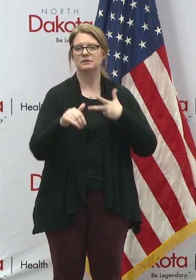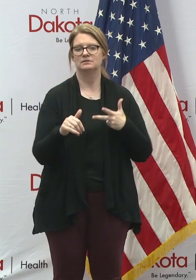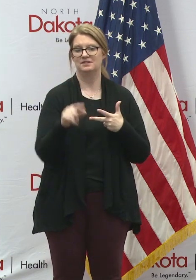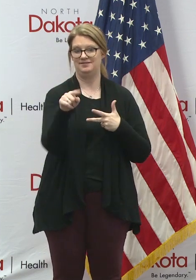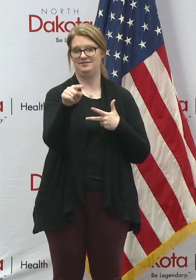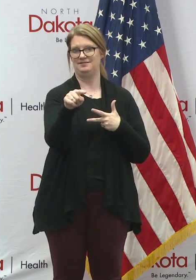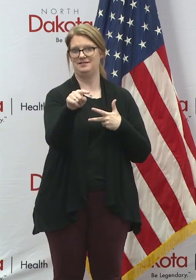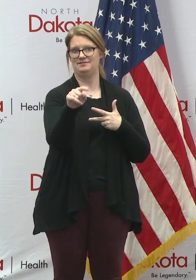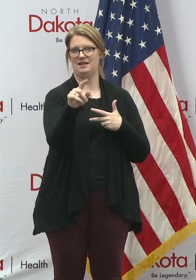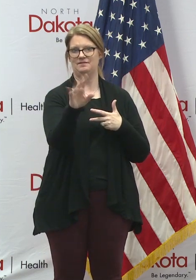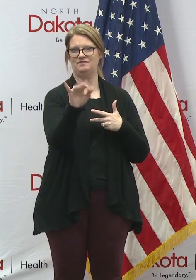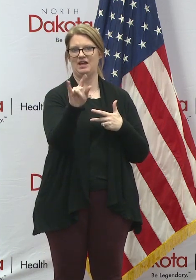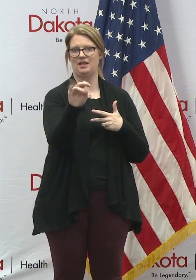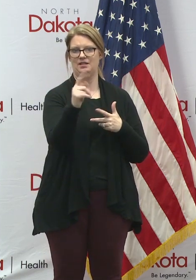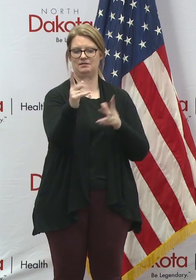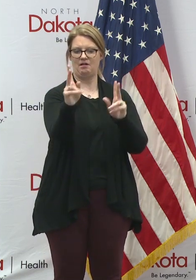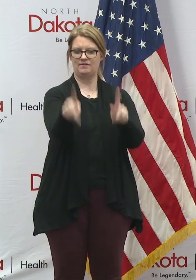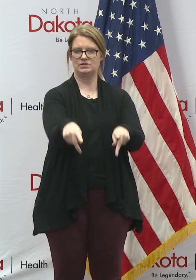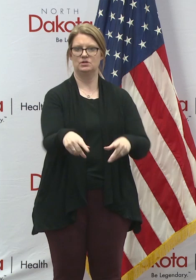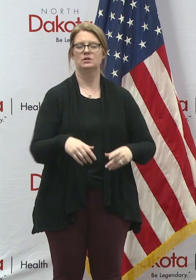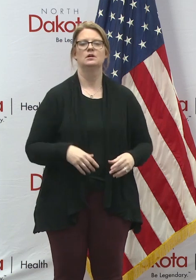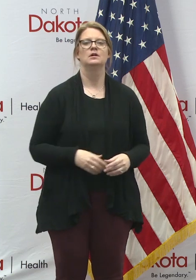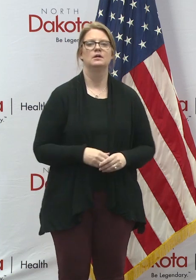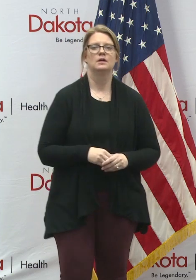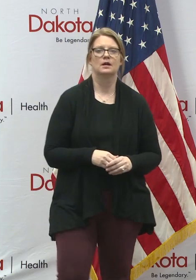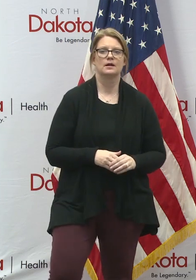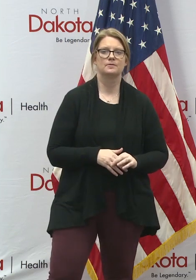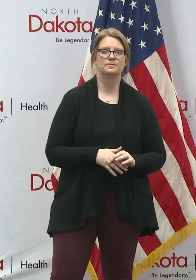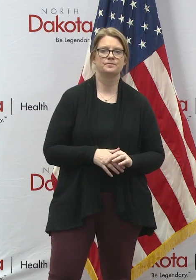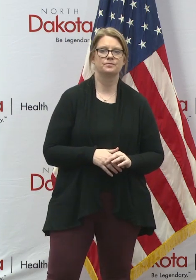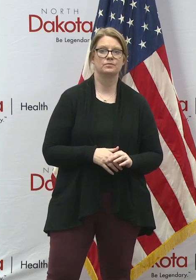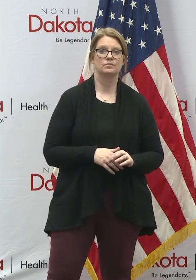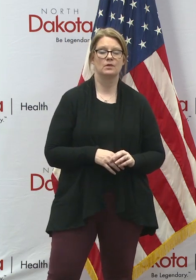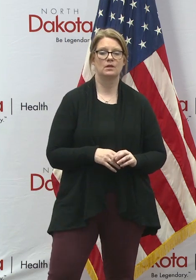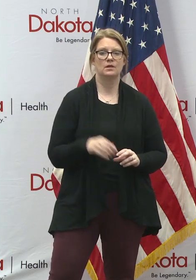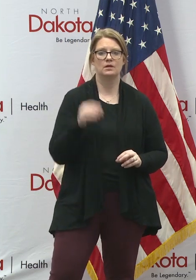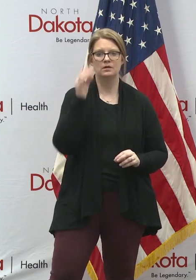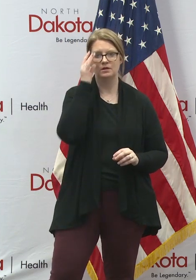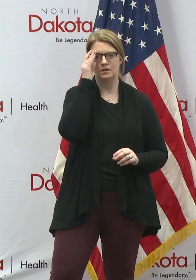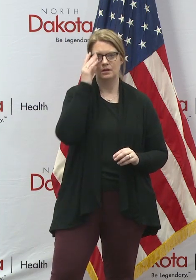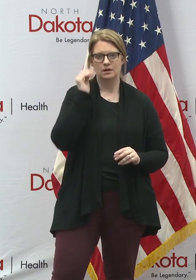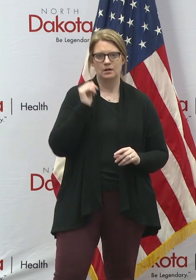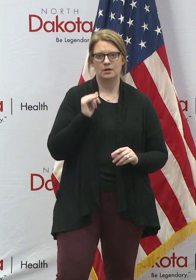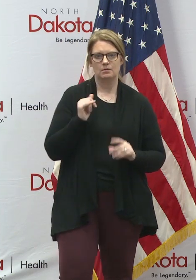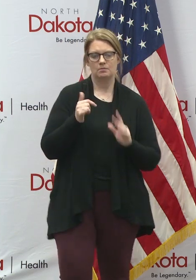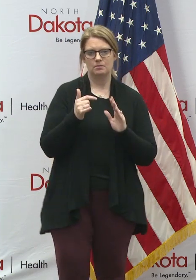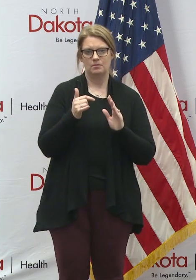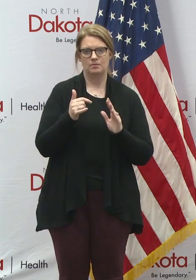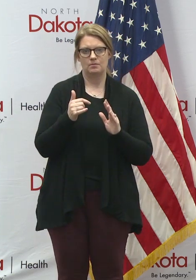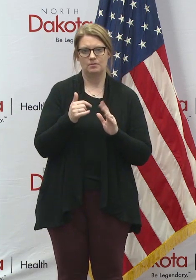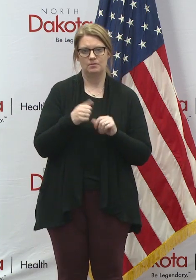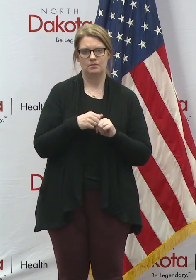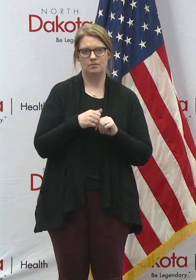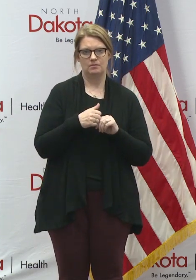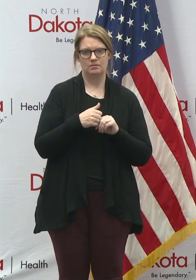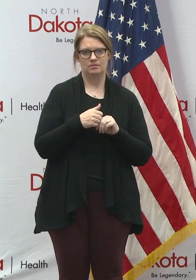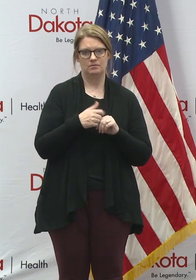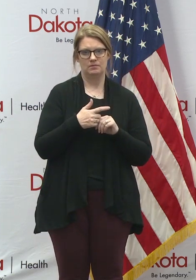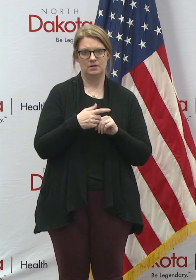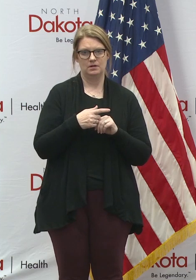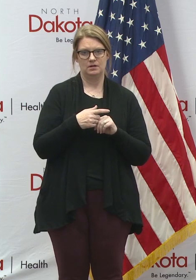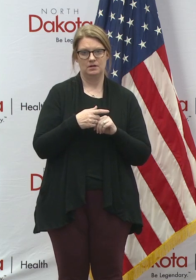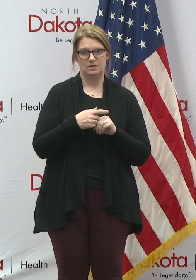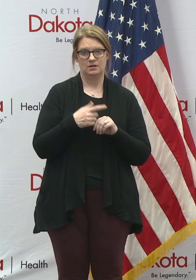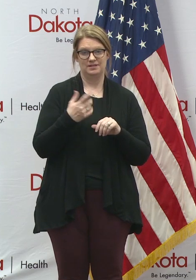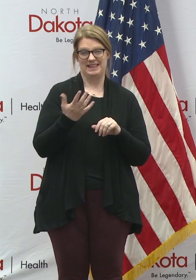that filing officer. Um, the thing is, is that by law, signatures were being able to, they could have started obtaining